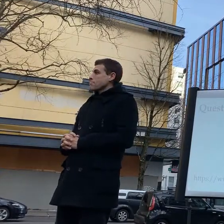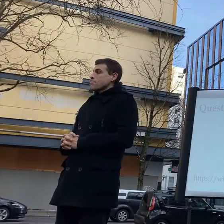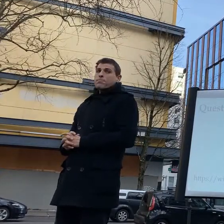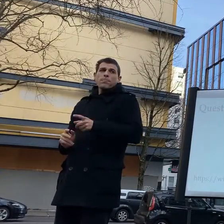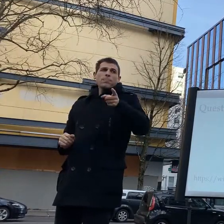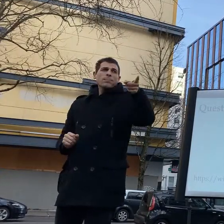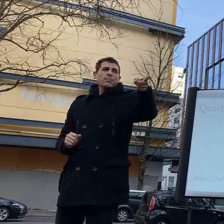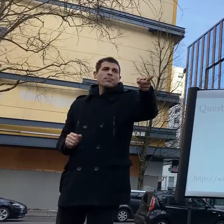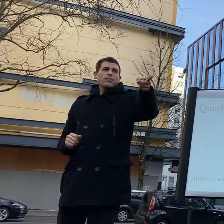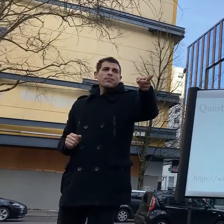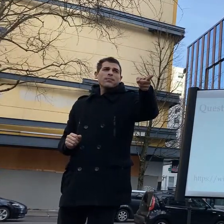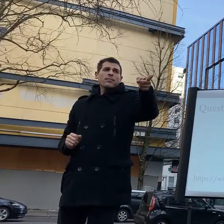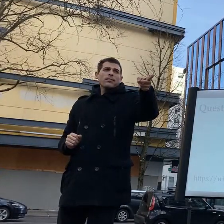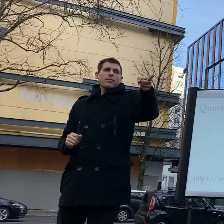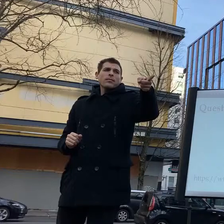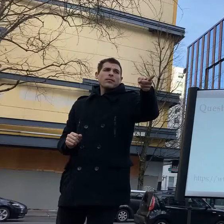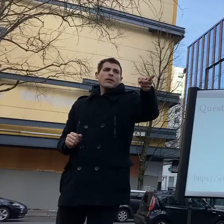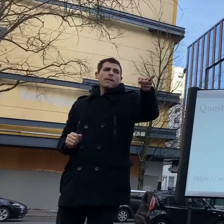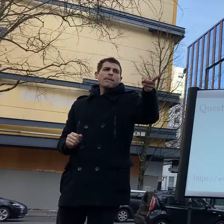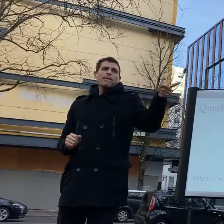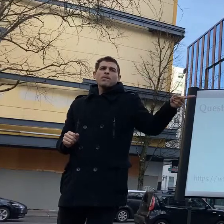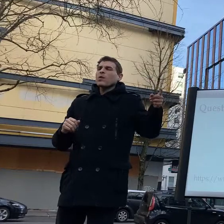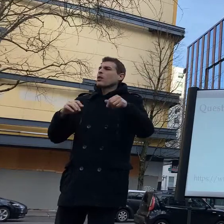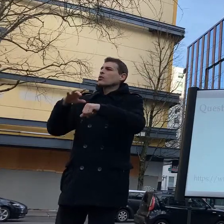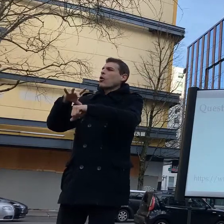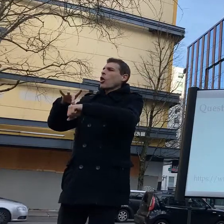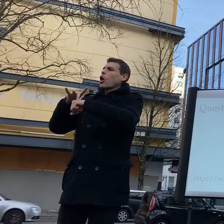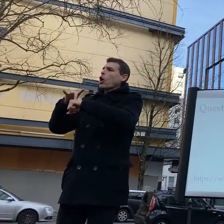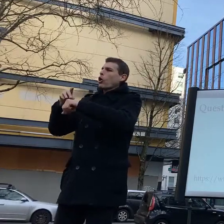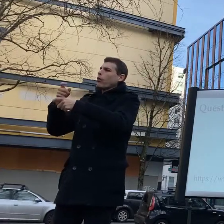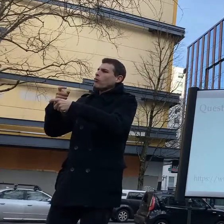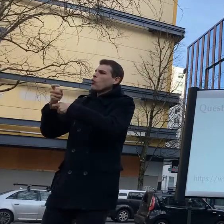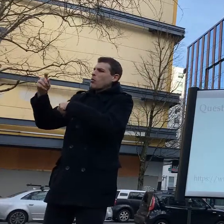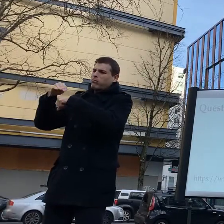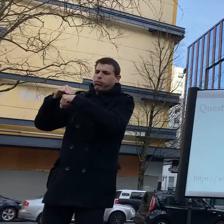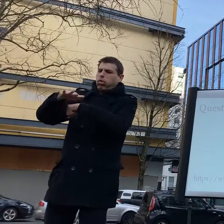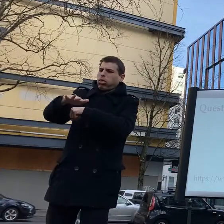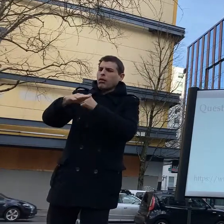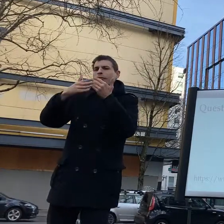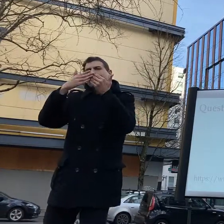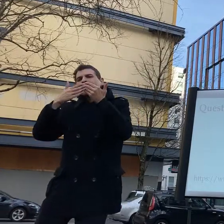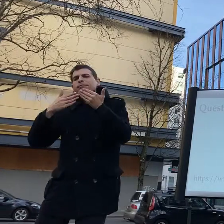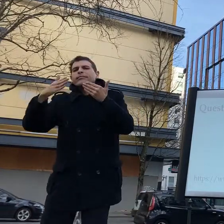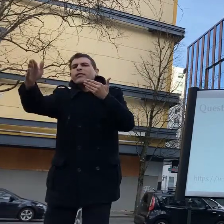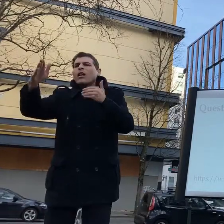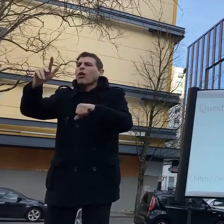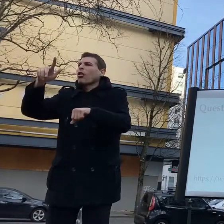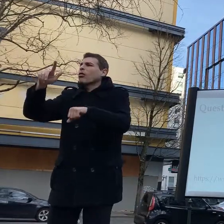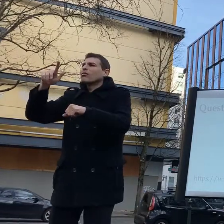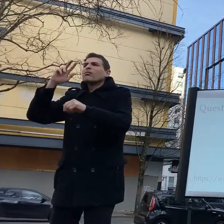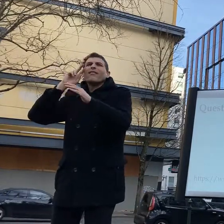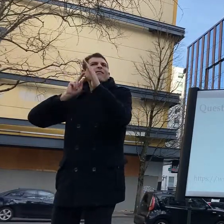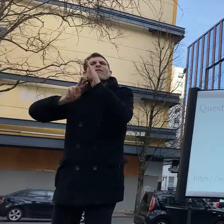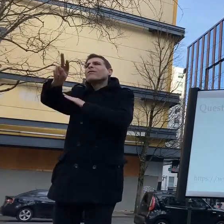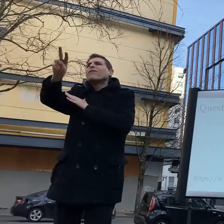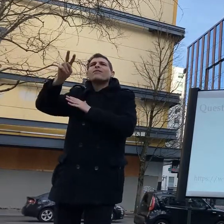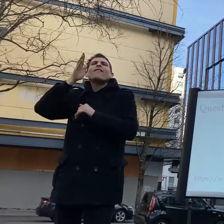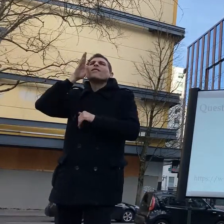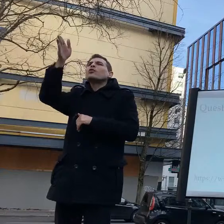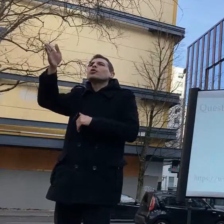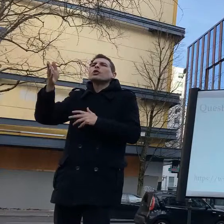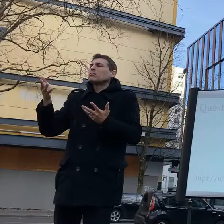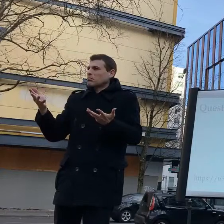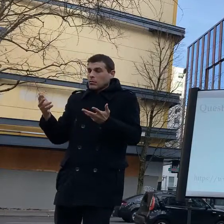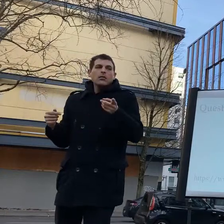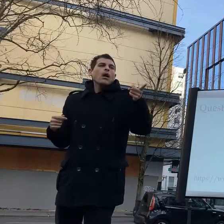was used in norway during world war ii the trees had significant uh depression of their growth